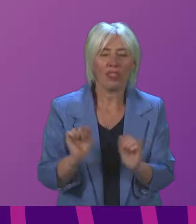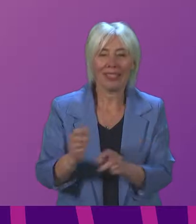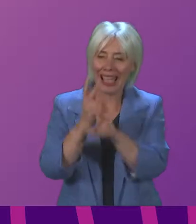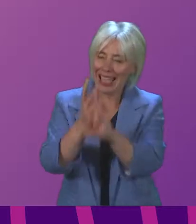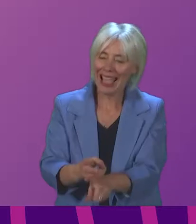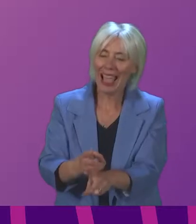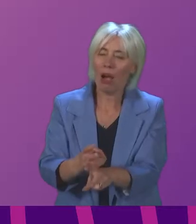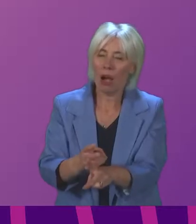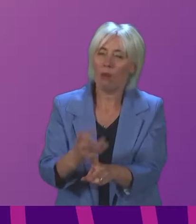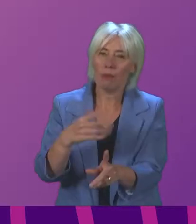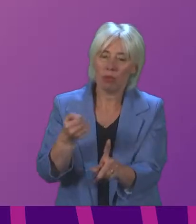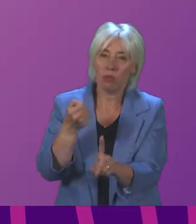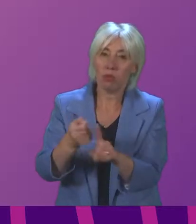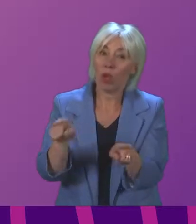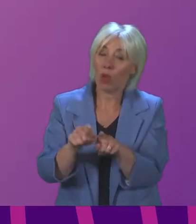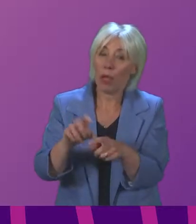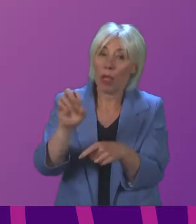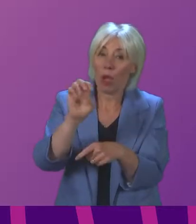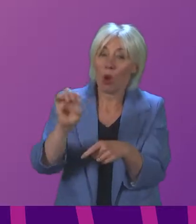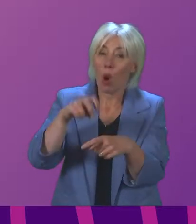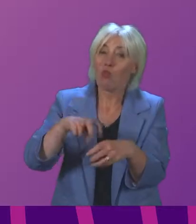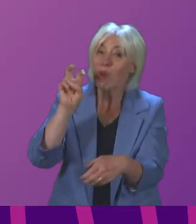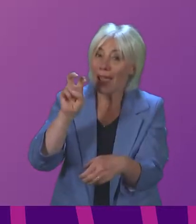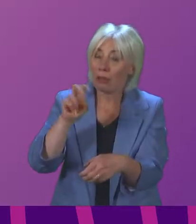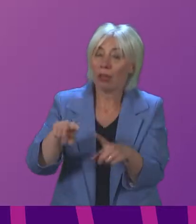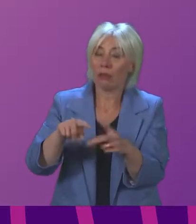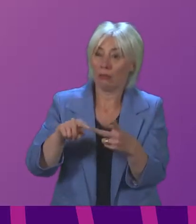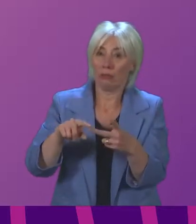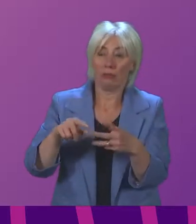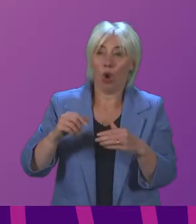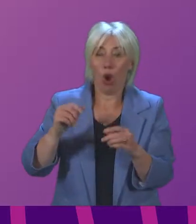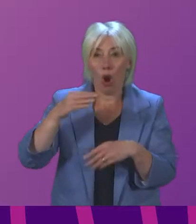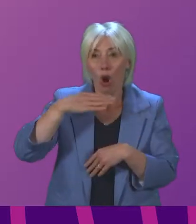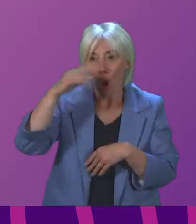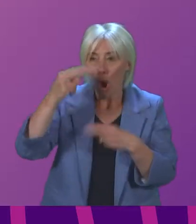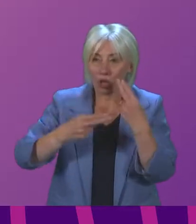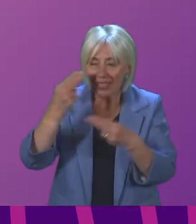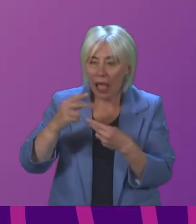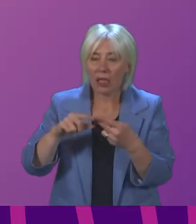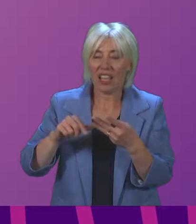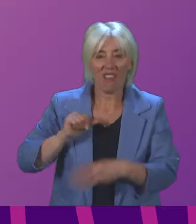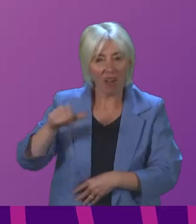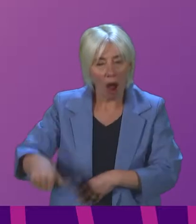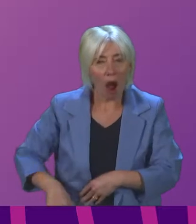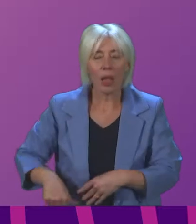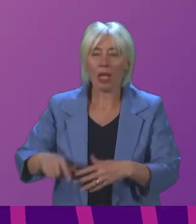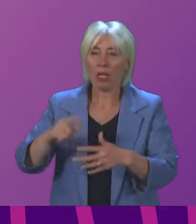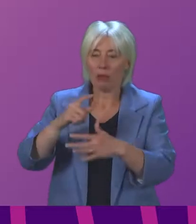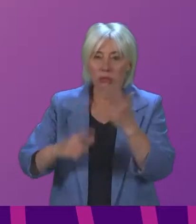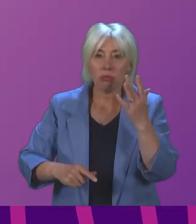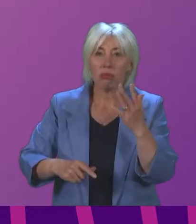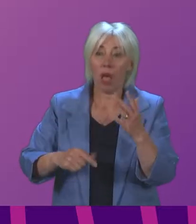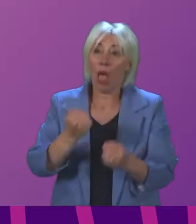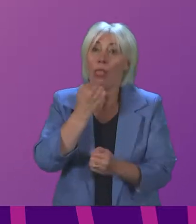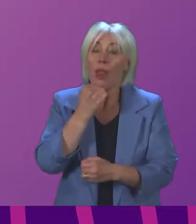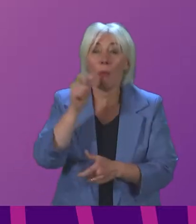was, of course, impacted by Brexit as well as our hospitality, farming and logistics industries. The pool of available people has been reduced